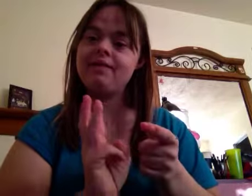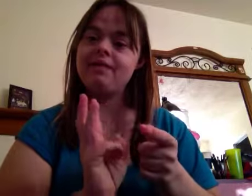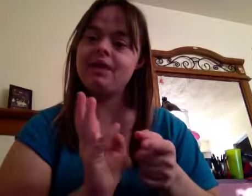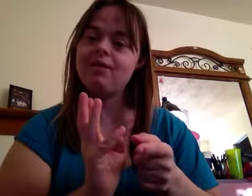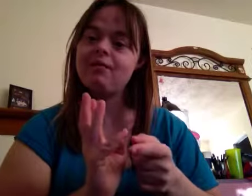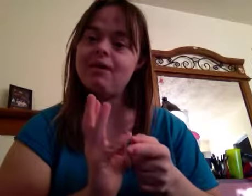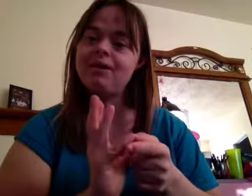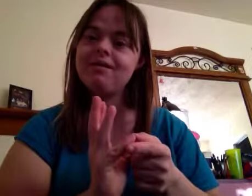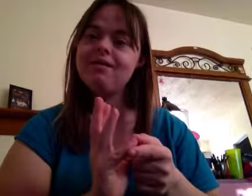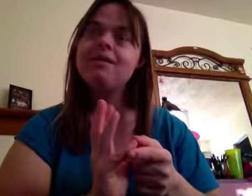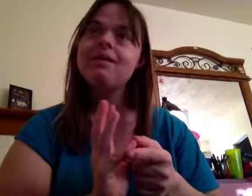Tinkle Bell.